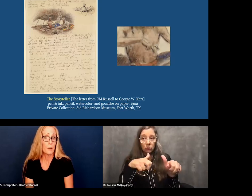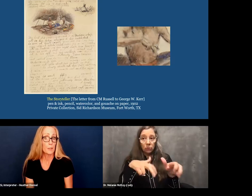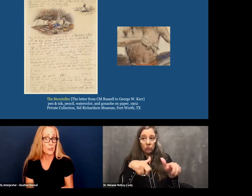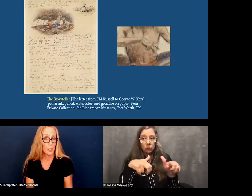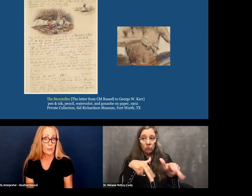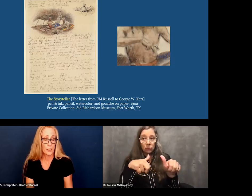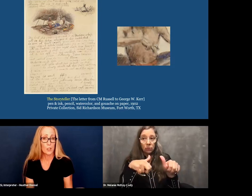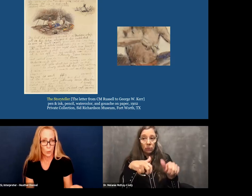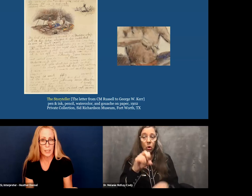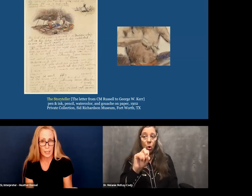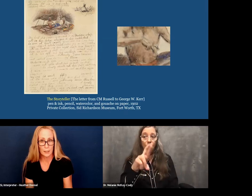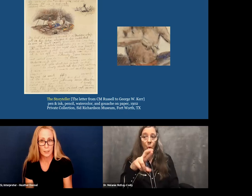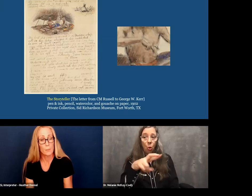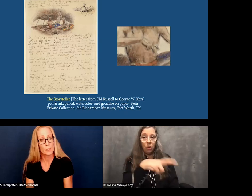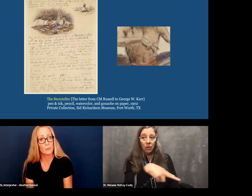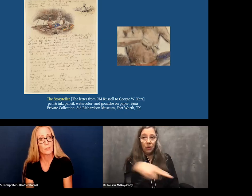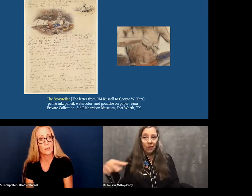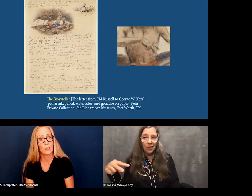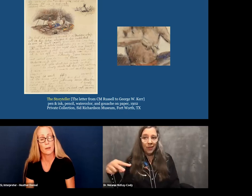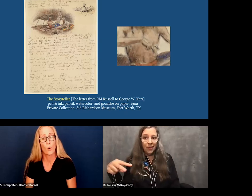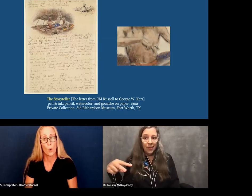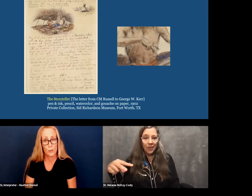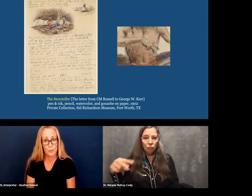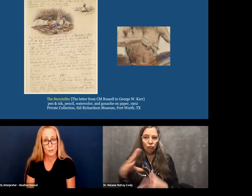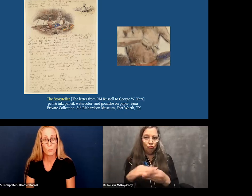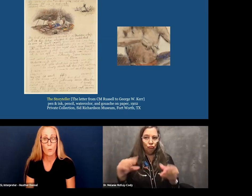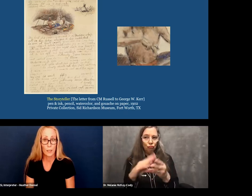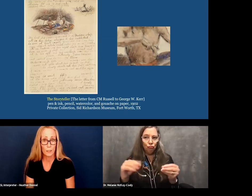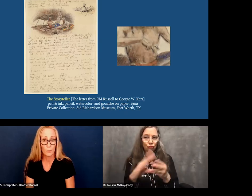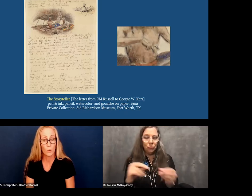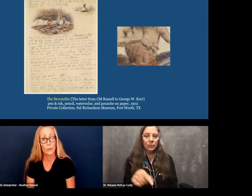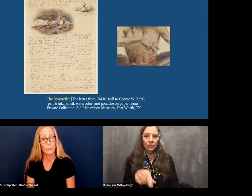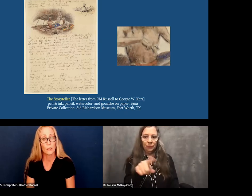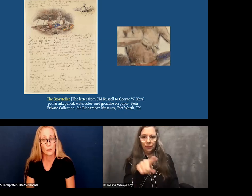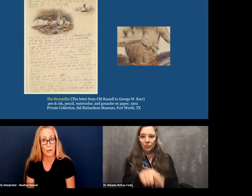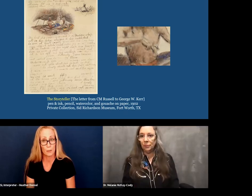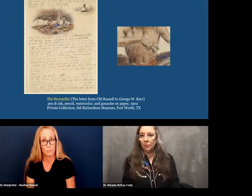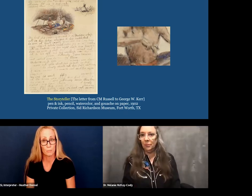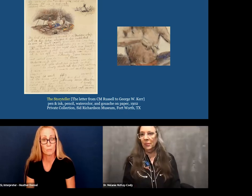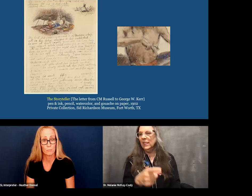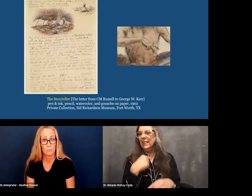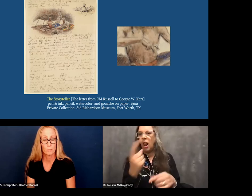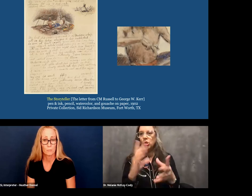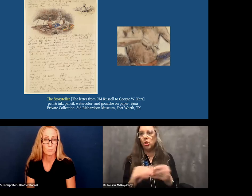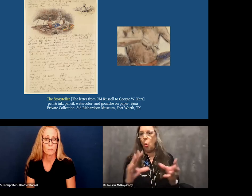This is part of their talk. This is a storytelling. It's possible he's talking about a horse walking or could be a dog.